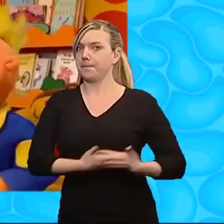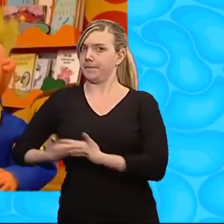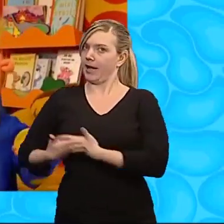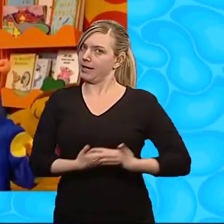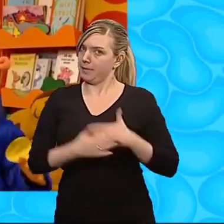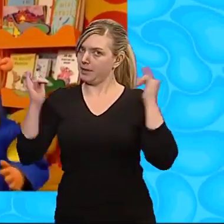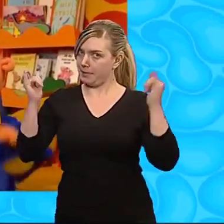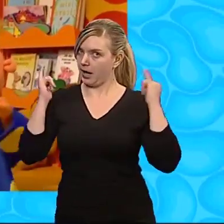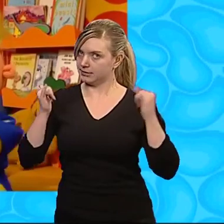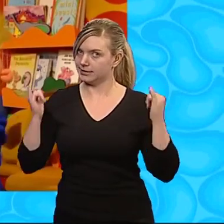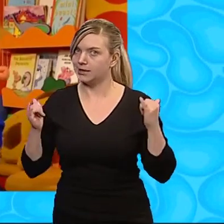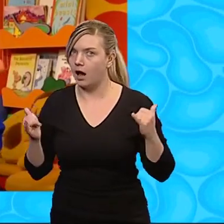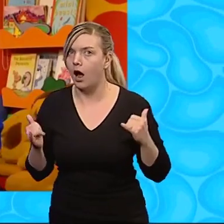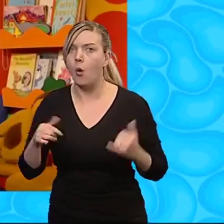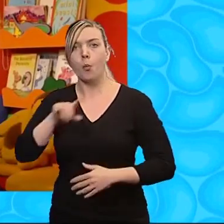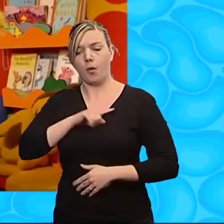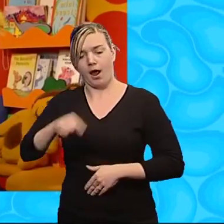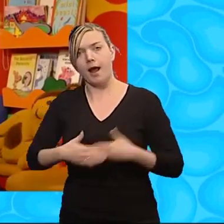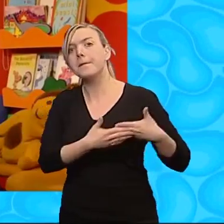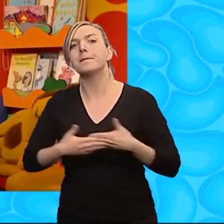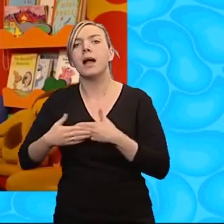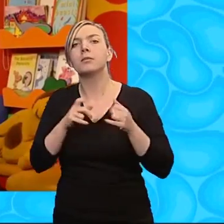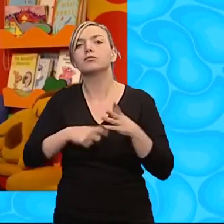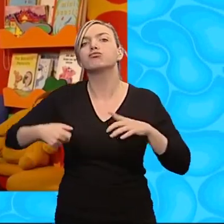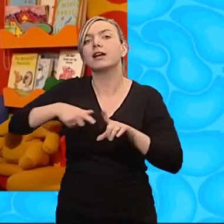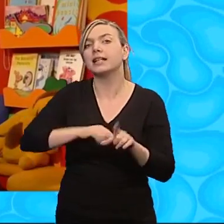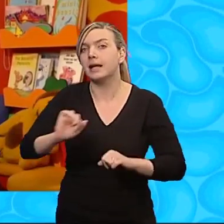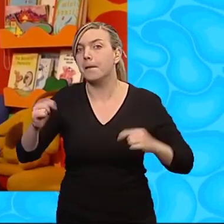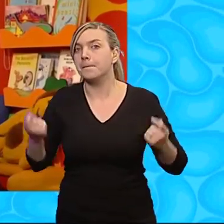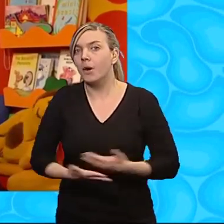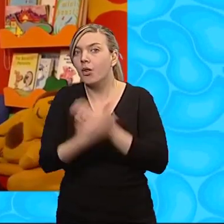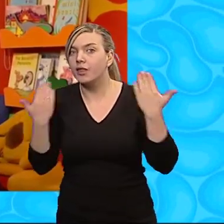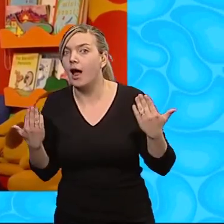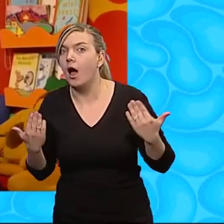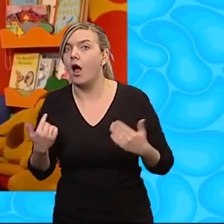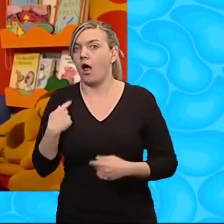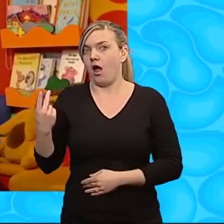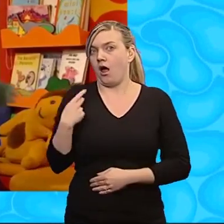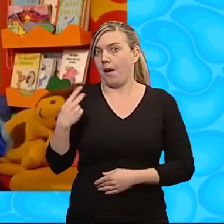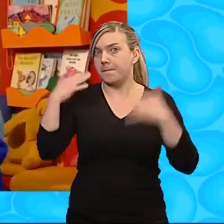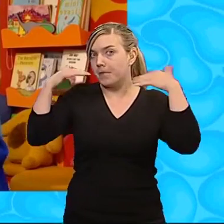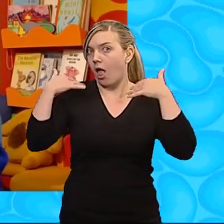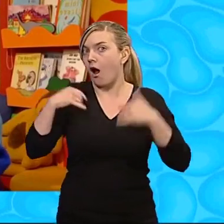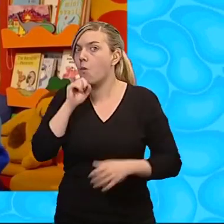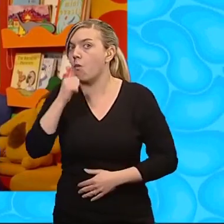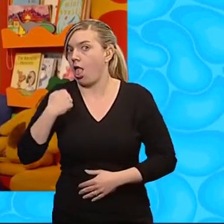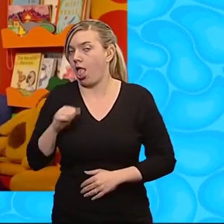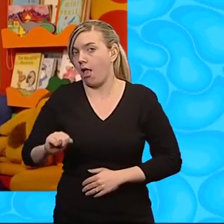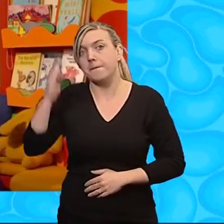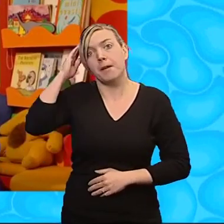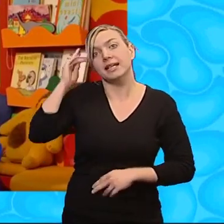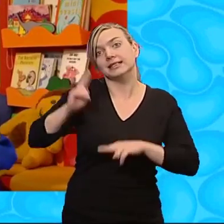party! Yep, because it's Baby Rocky's birthday! And me and Bella are her mummy and her daddy.